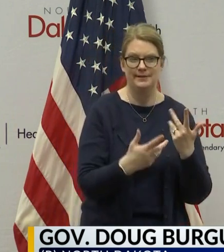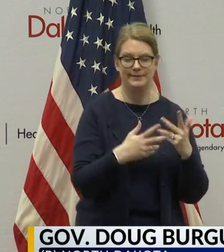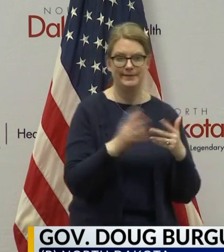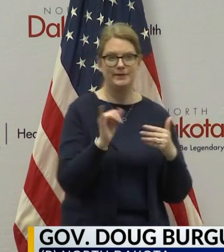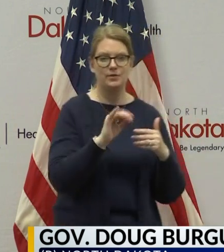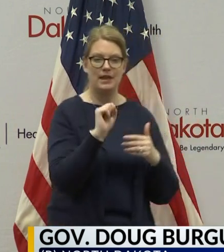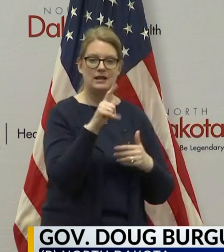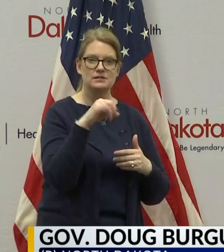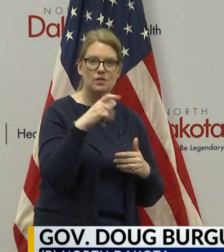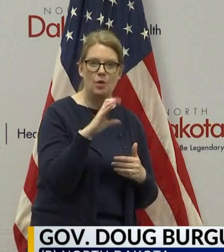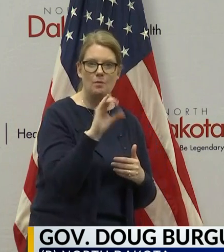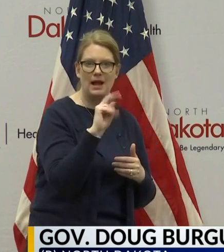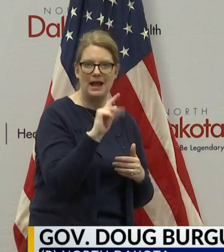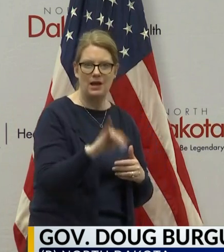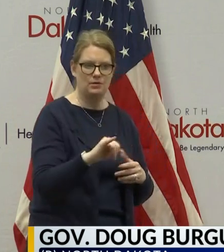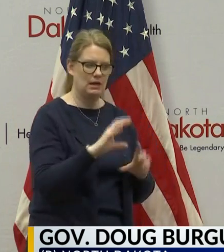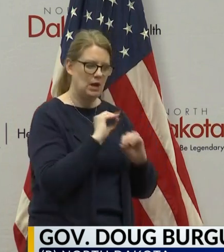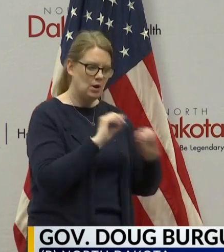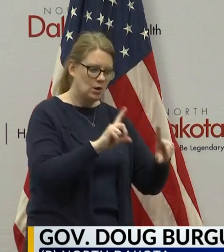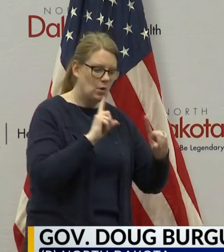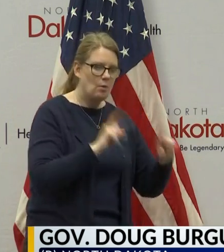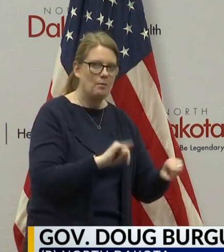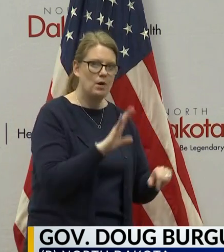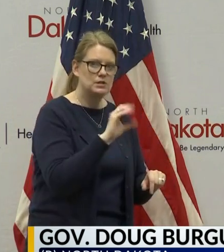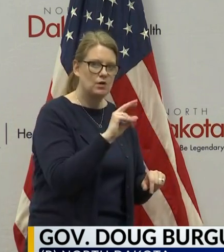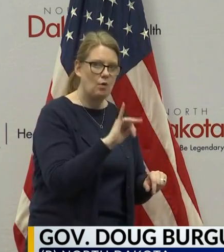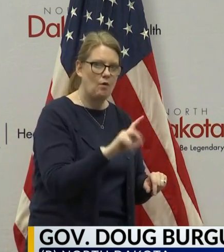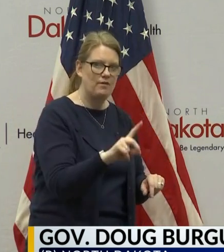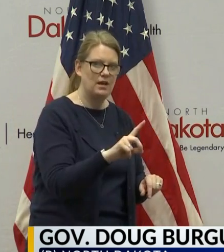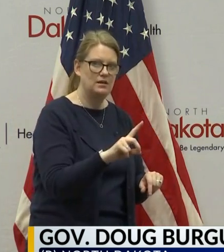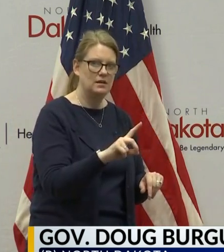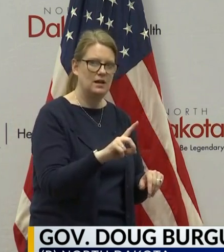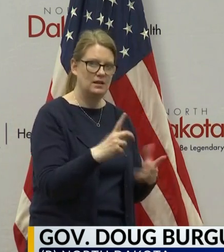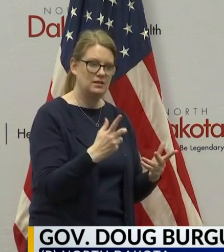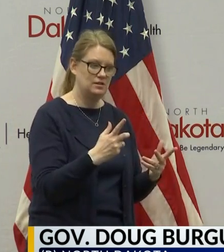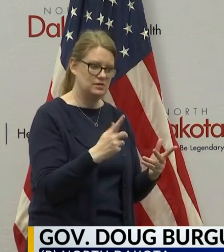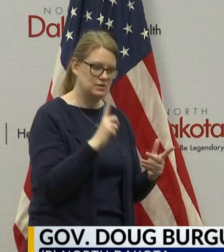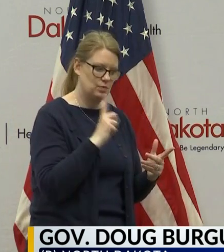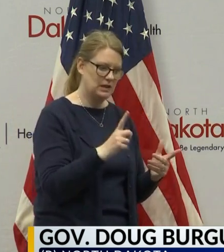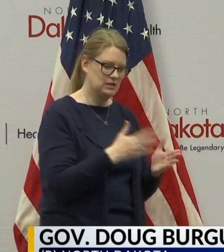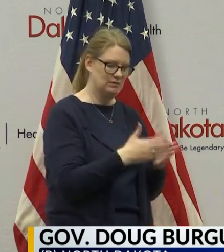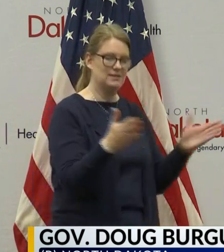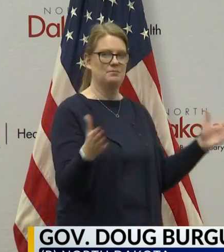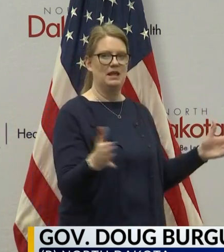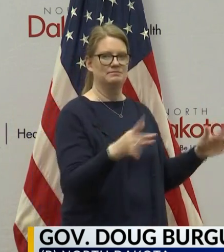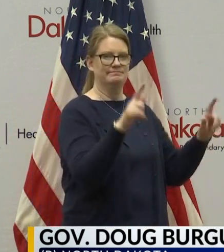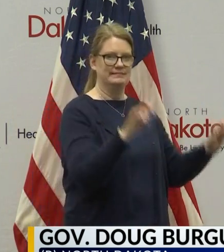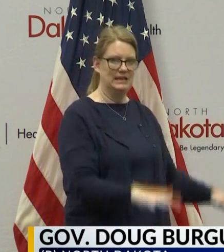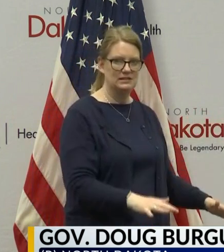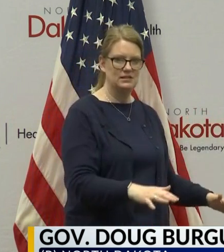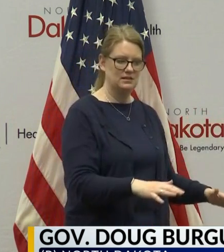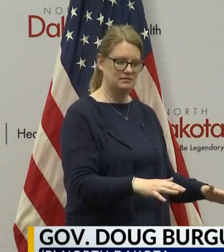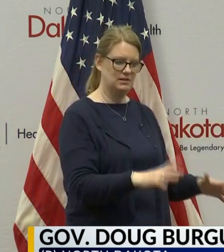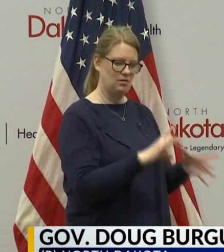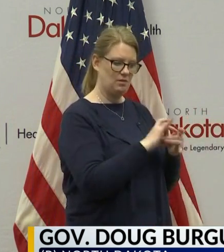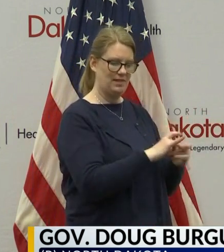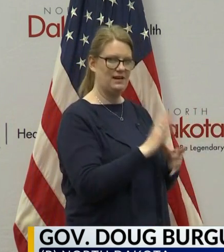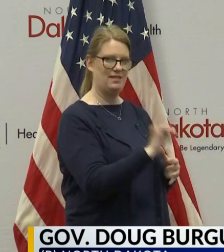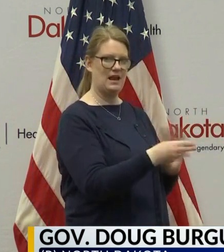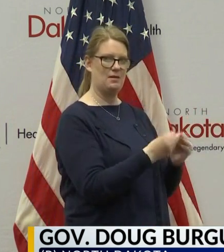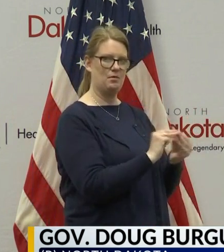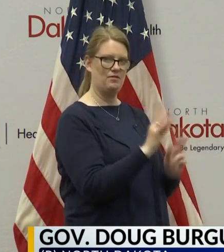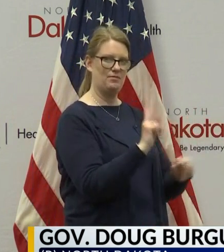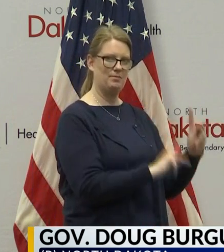like Slope County with almost no reports of COVID and then doing that scale of testing as a percent of population. And with,